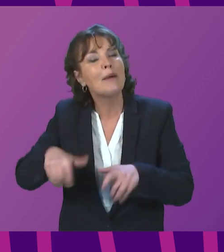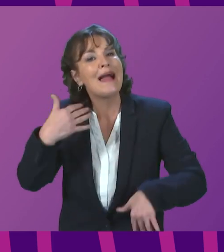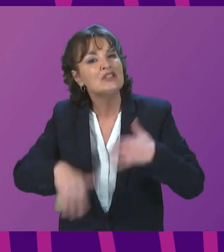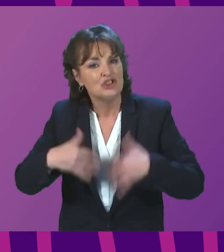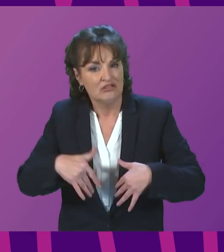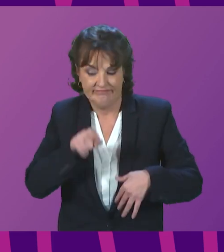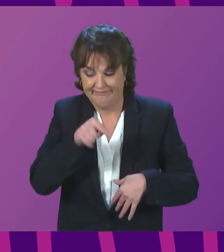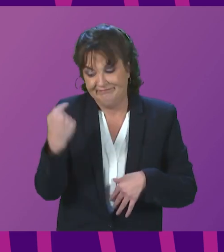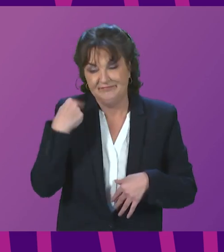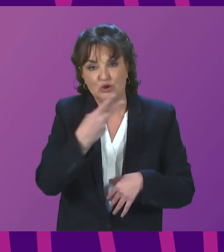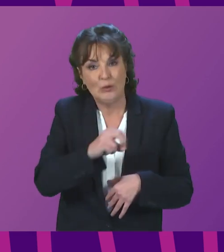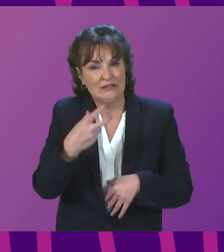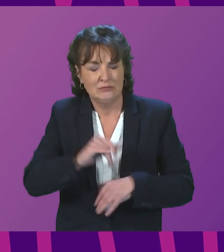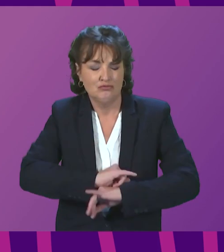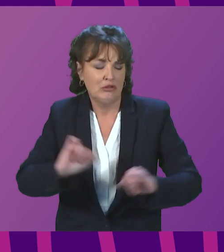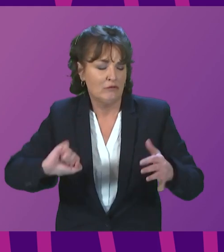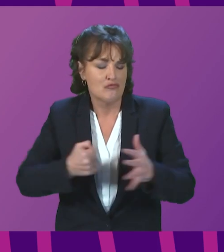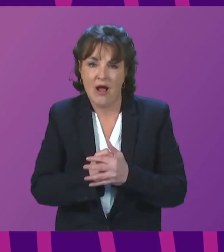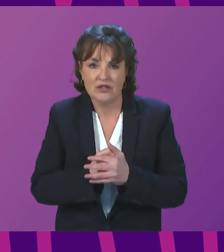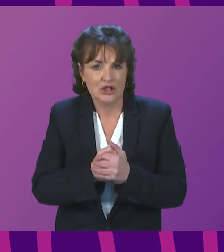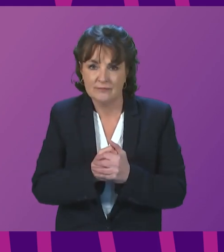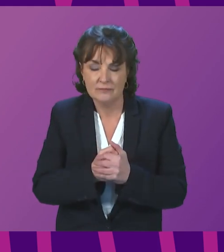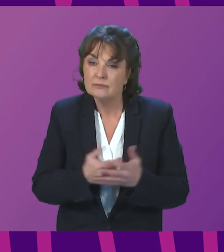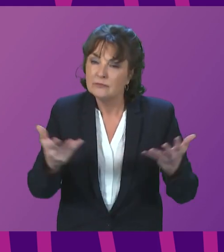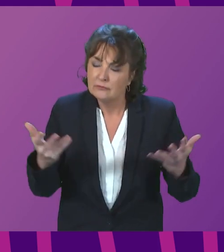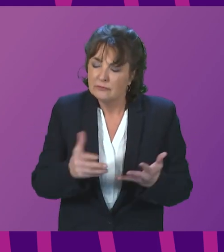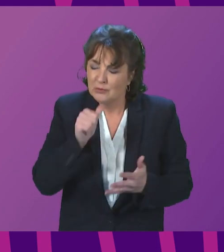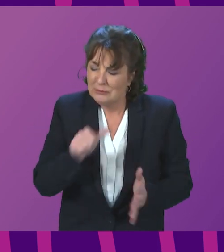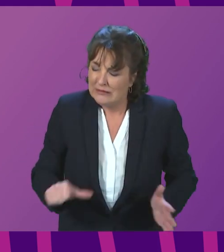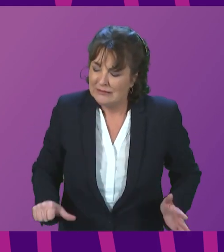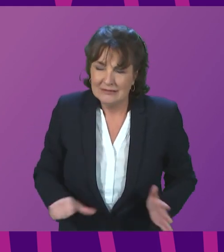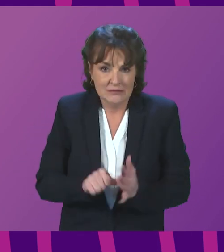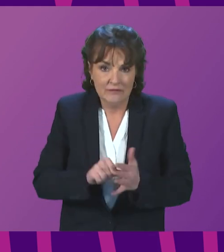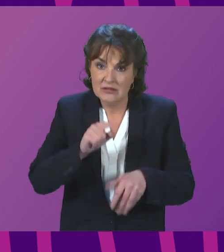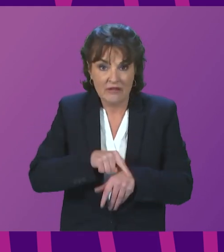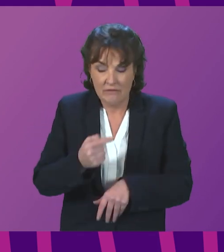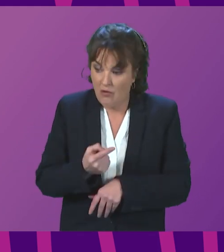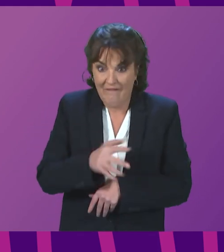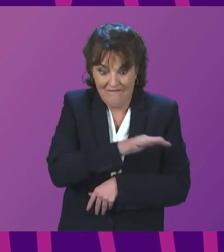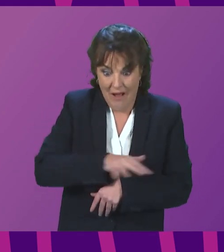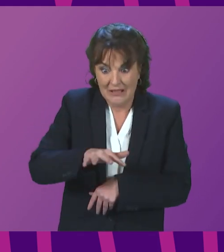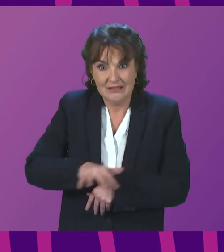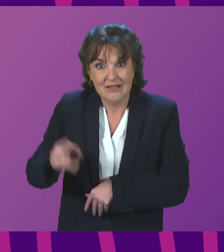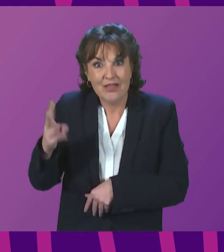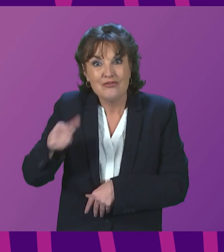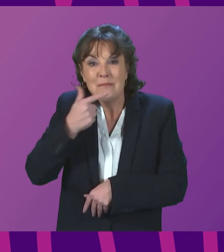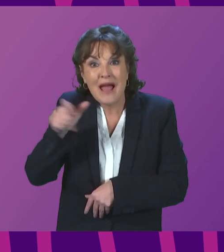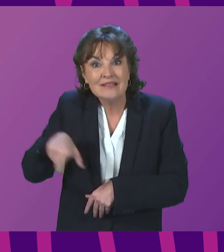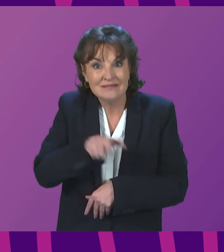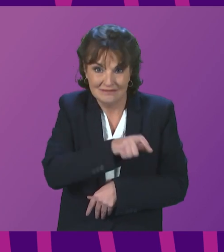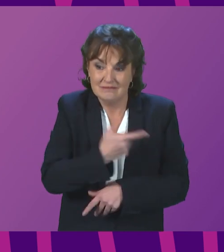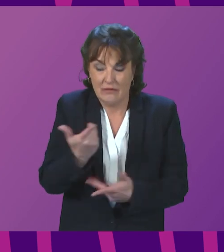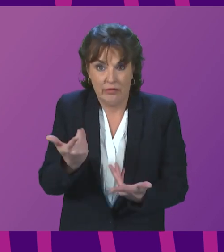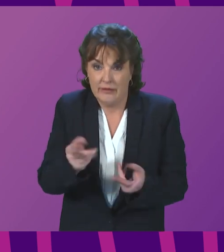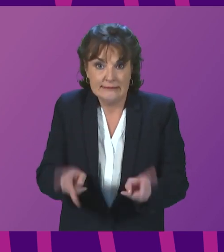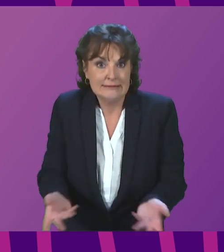by this dreadful crash. Today will be an extremely difficult time for the families of the three men who tragically lost their lives